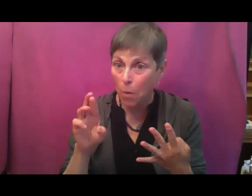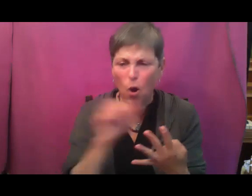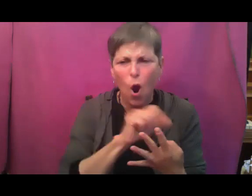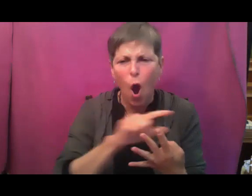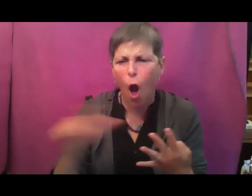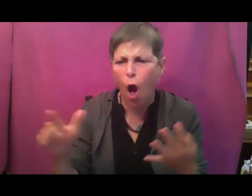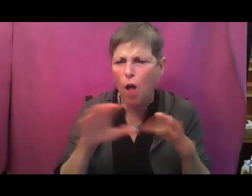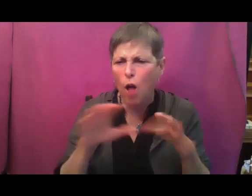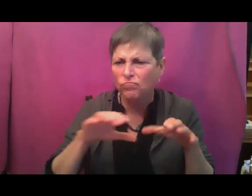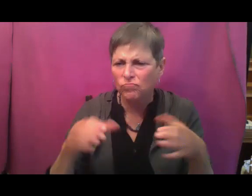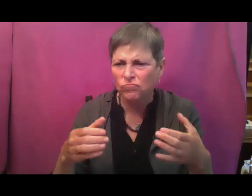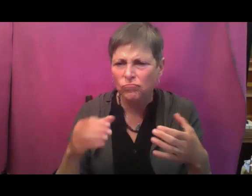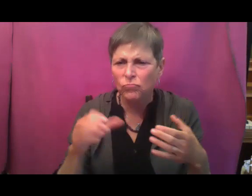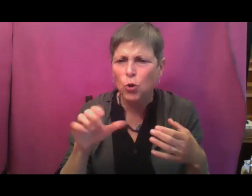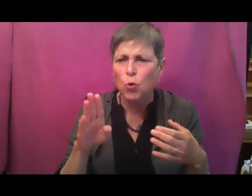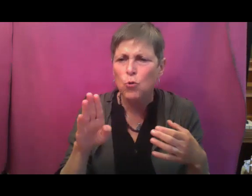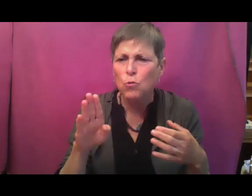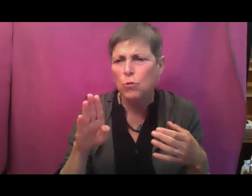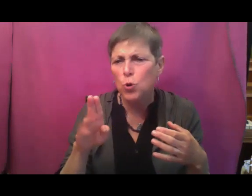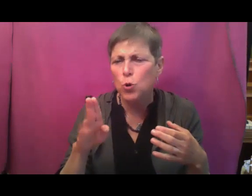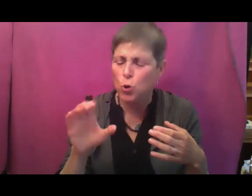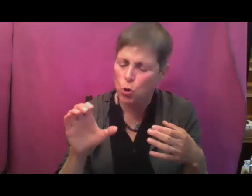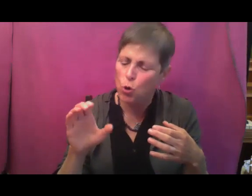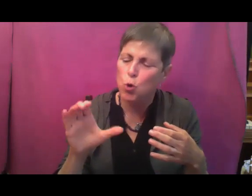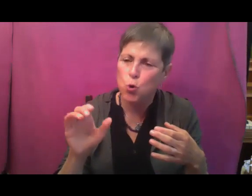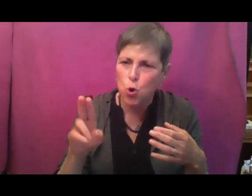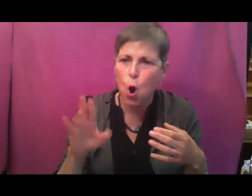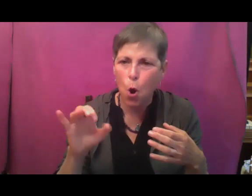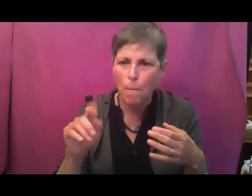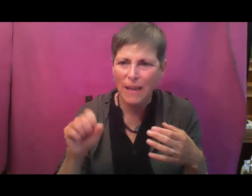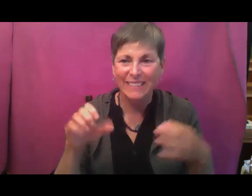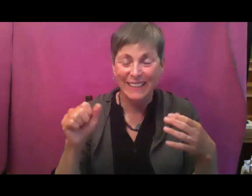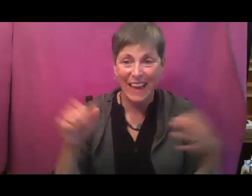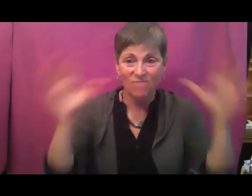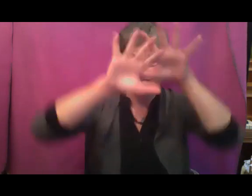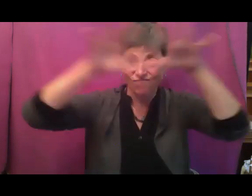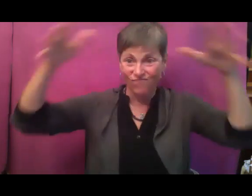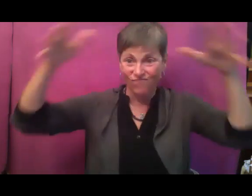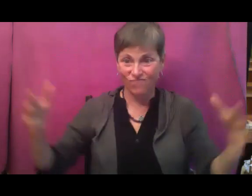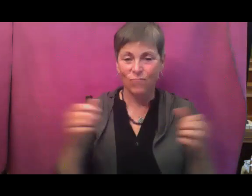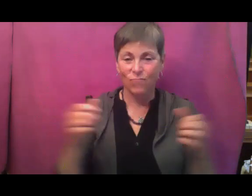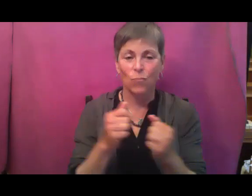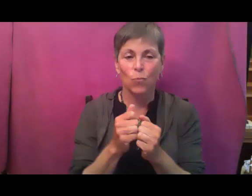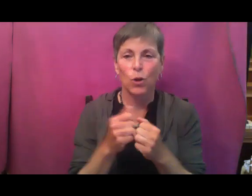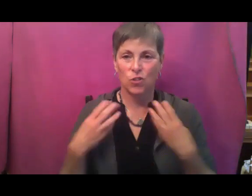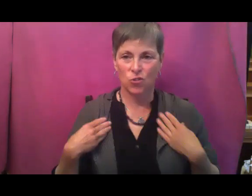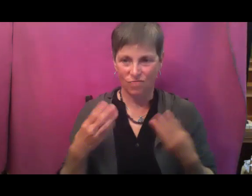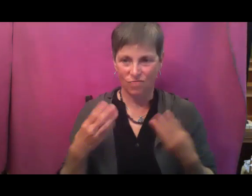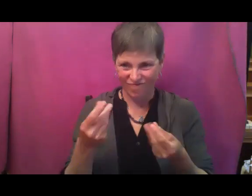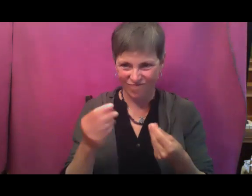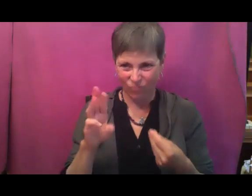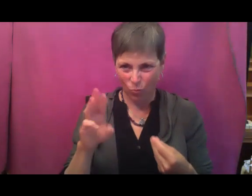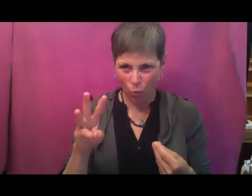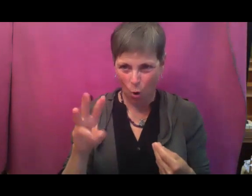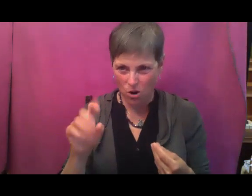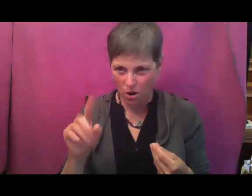hoops and floating row cover. And we cover them as soon as we plant them, whether it's direct zone, whether